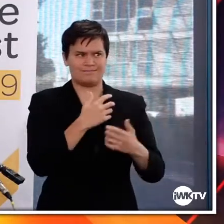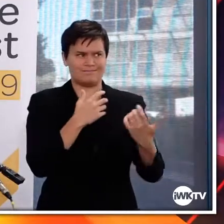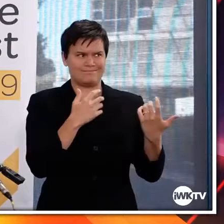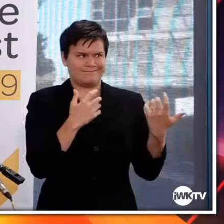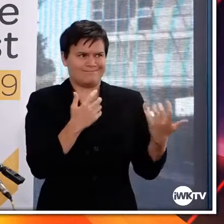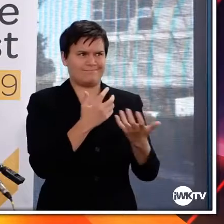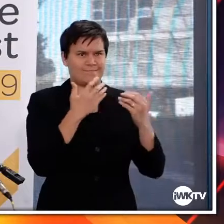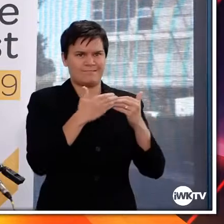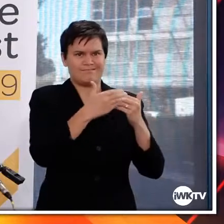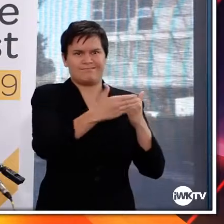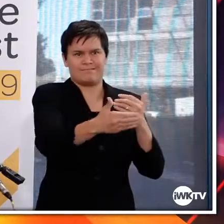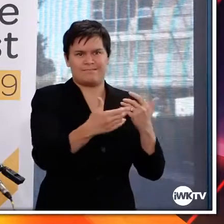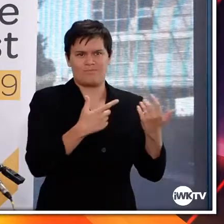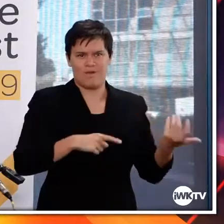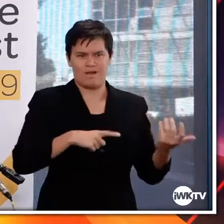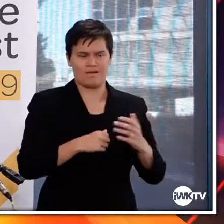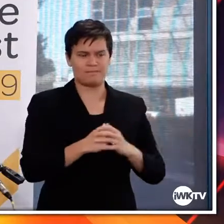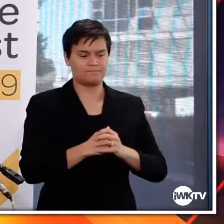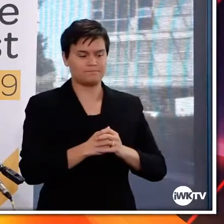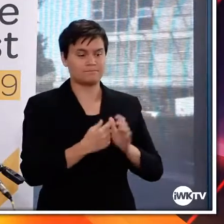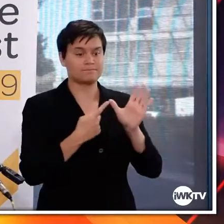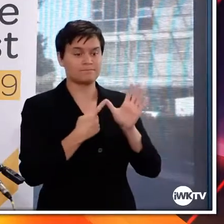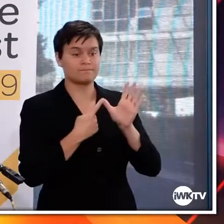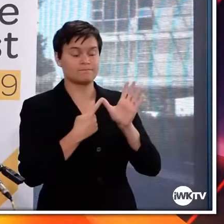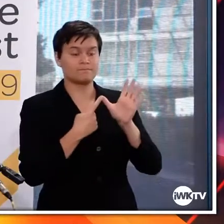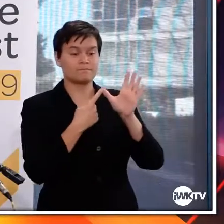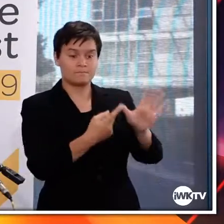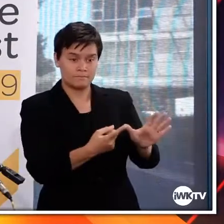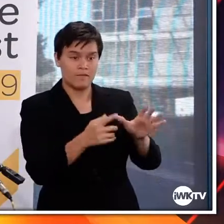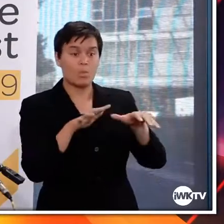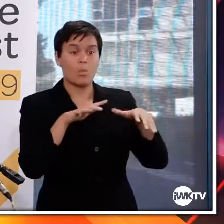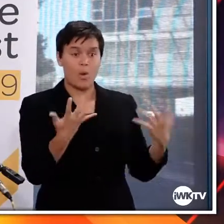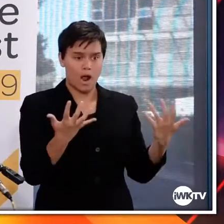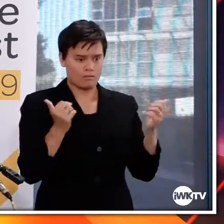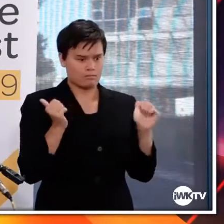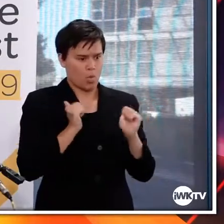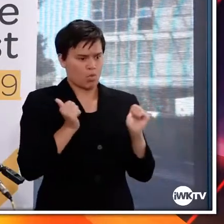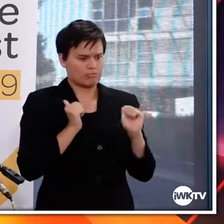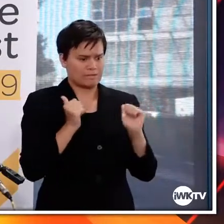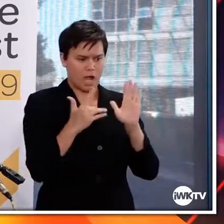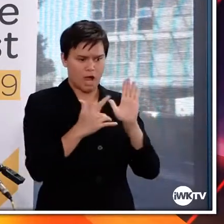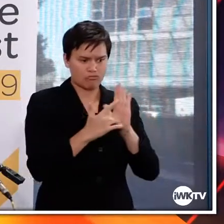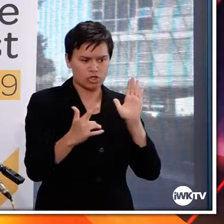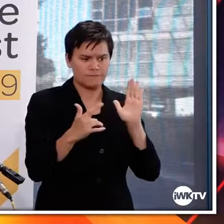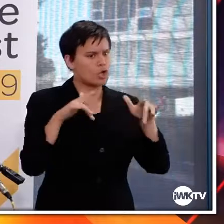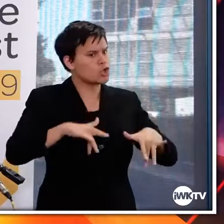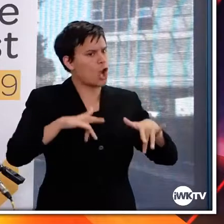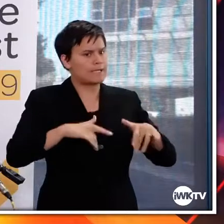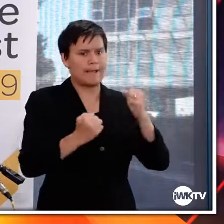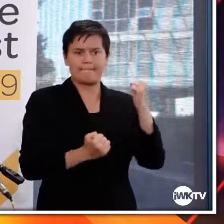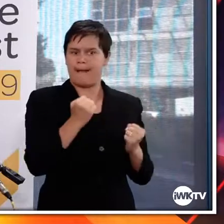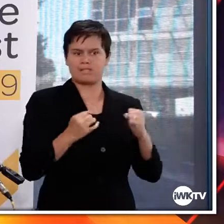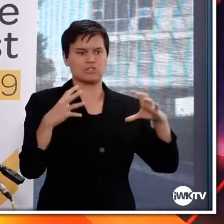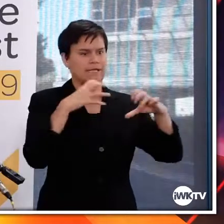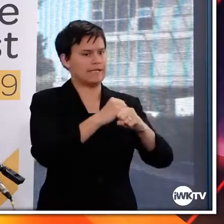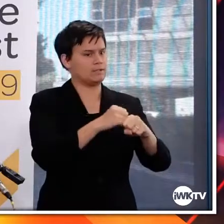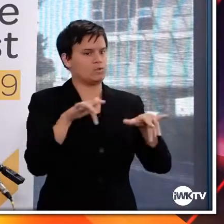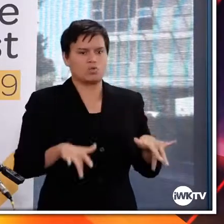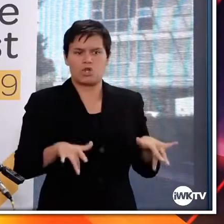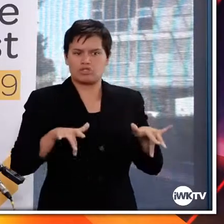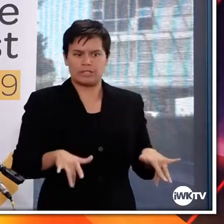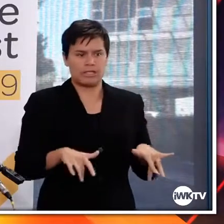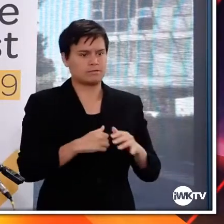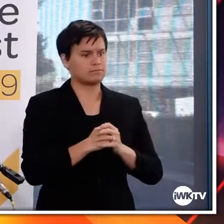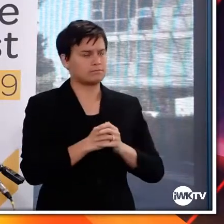and we're only a third of the way into this quarter, and we already have approval. And as you know, we've got ongoing discussion with Pfizer about